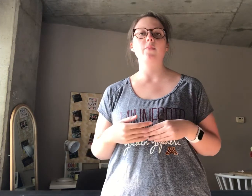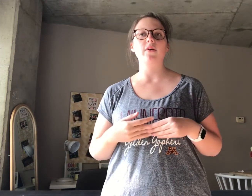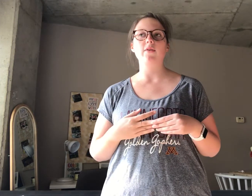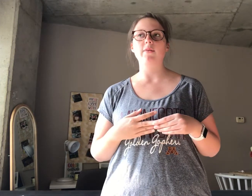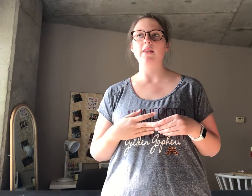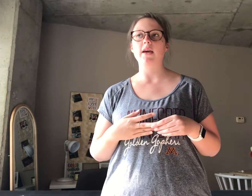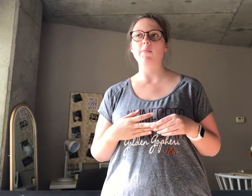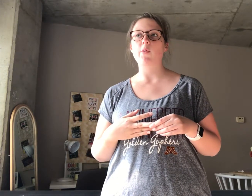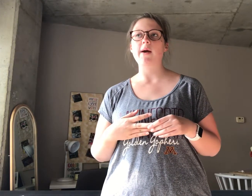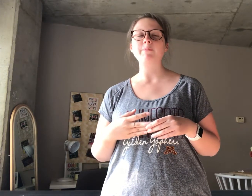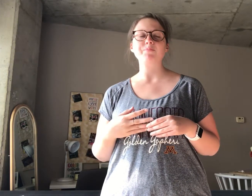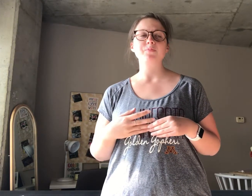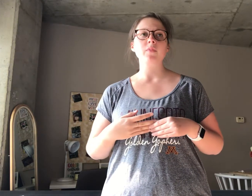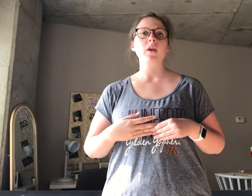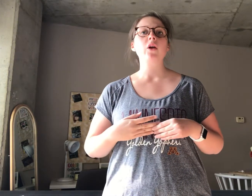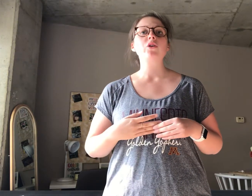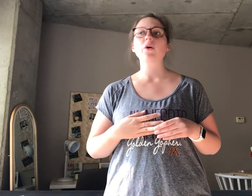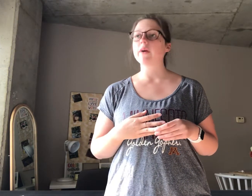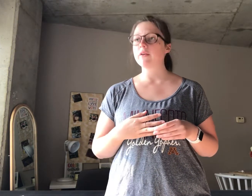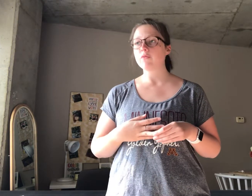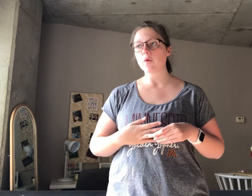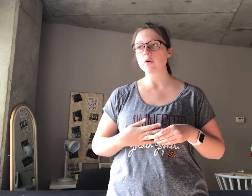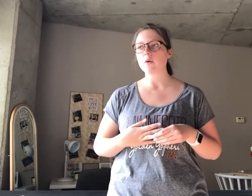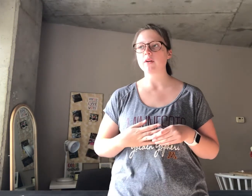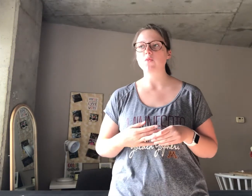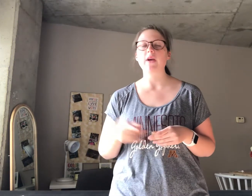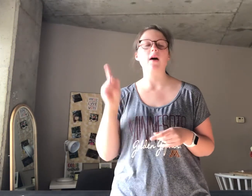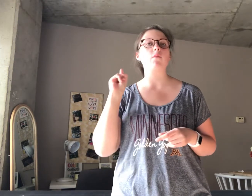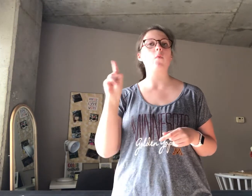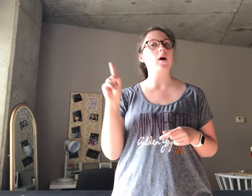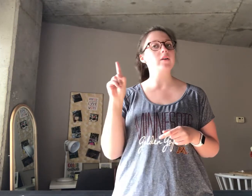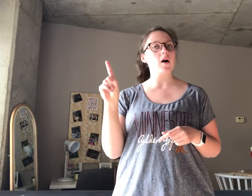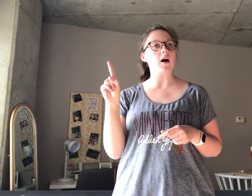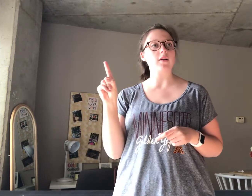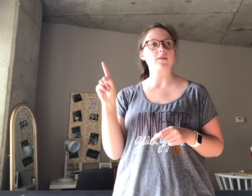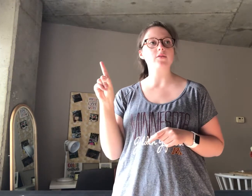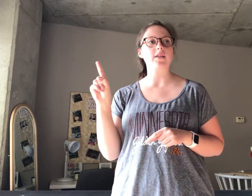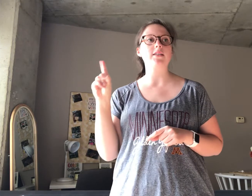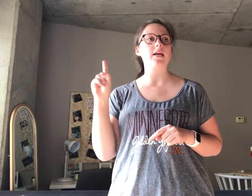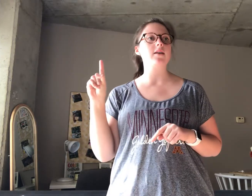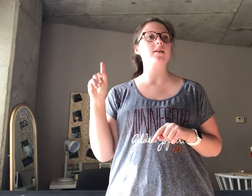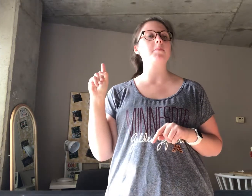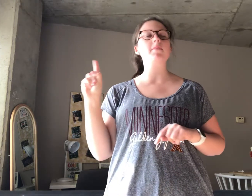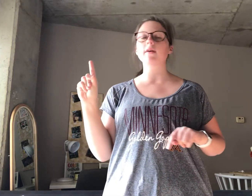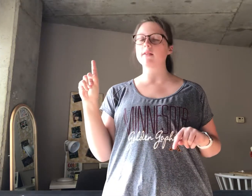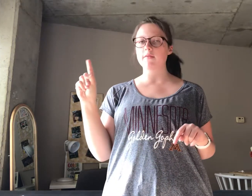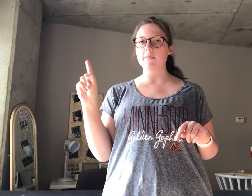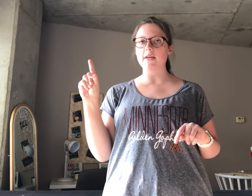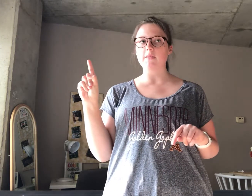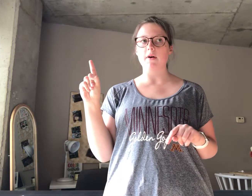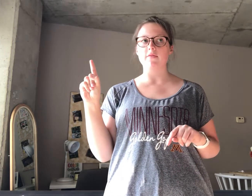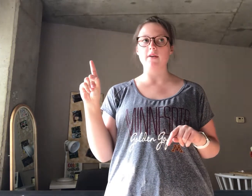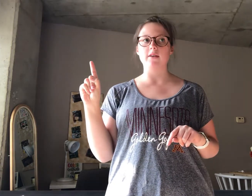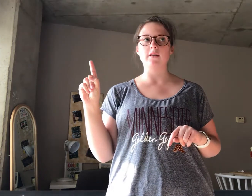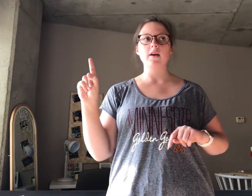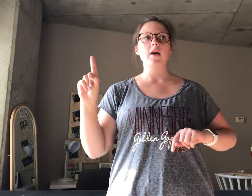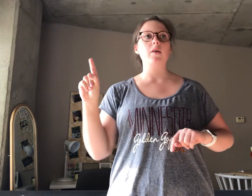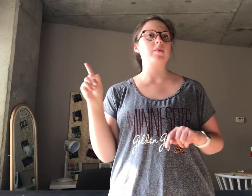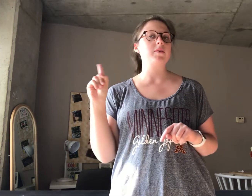then we'll get going with the game, okay? So in Four Corners, we have one caller who's going to stand in the middle of the baseball field, and we will